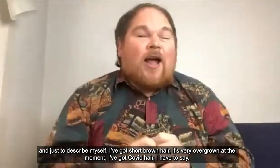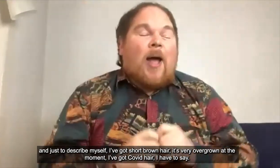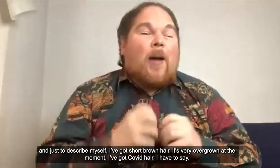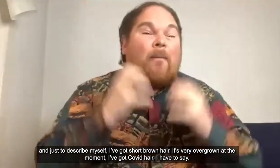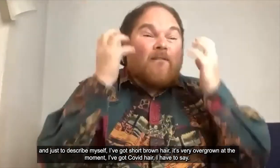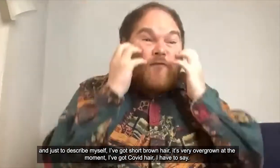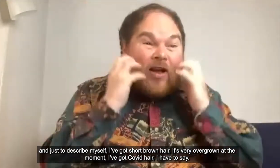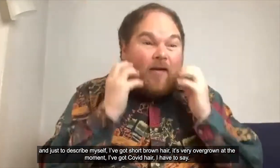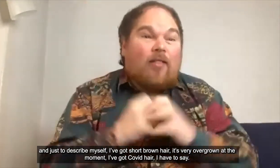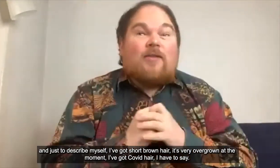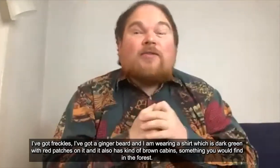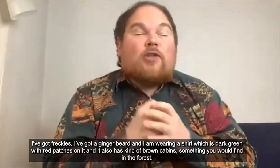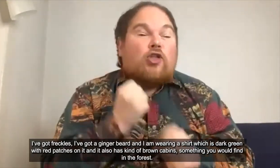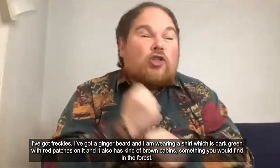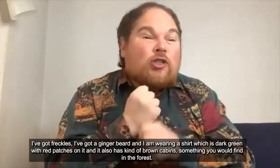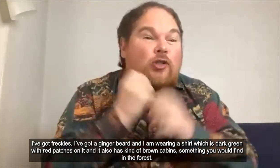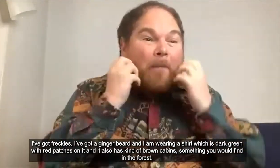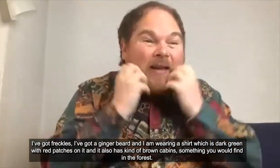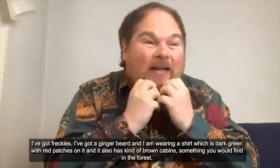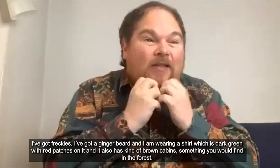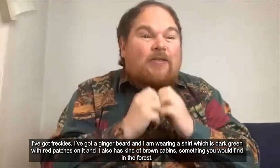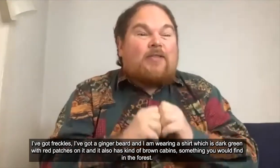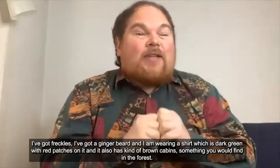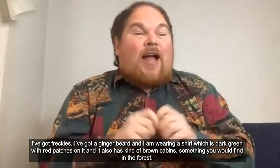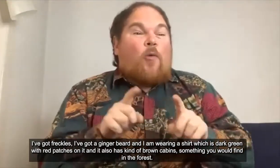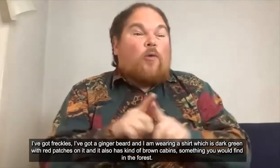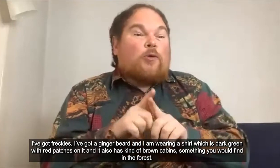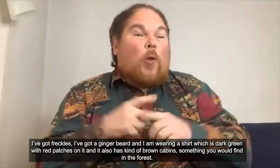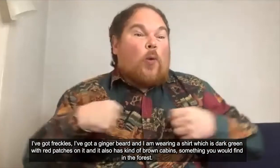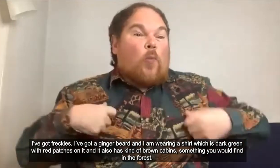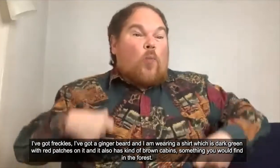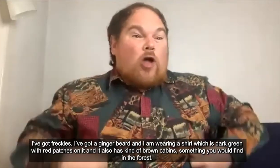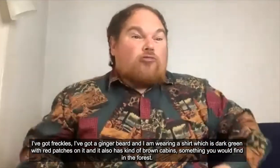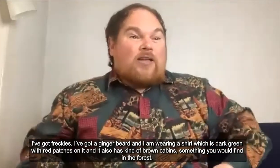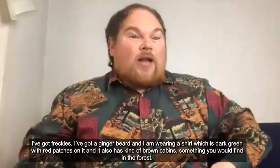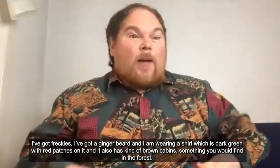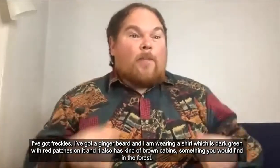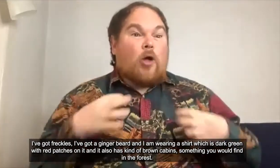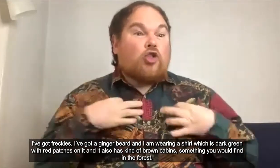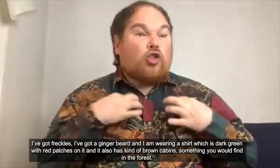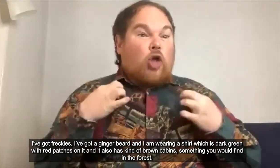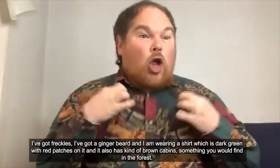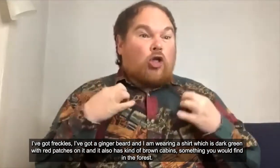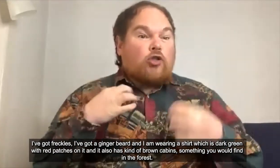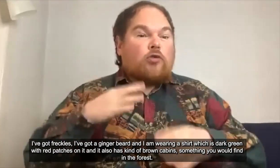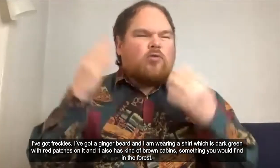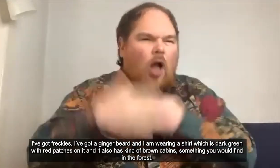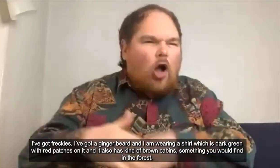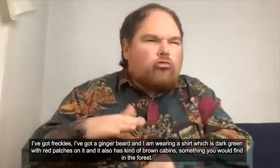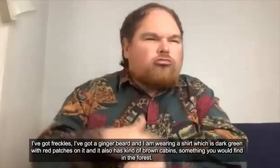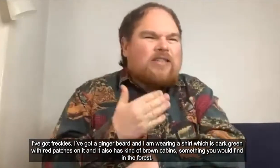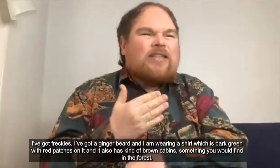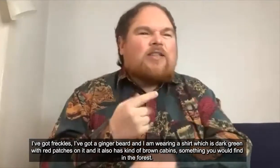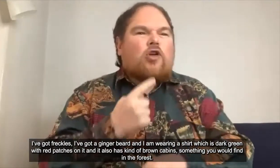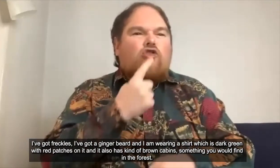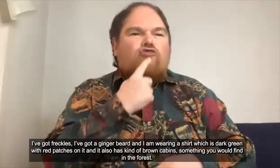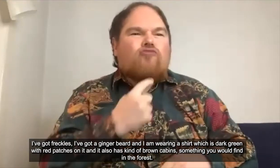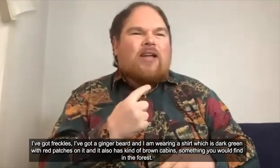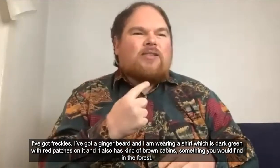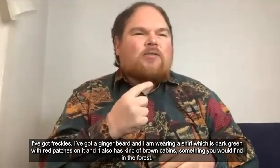I have to say I've got freckles I've got a ginger beard and I'm wearing a shirt which is dark green